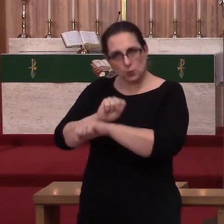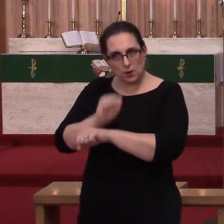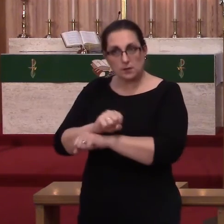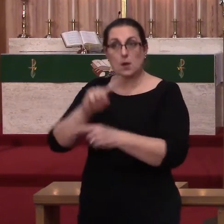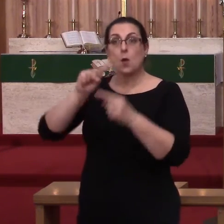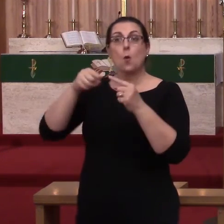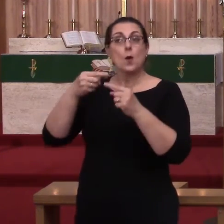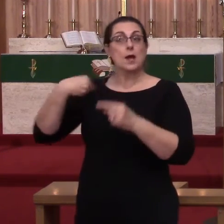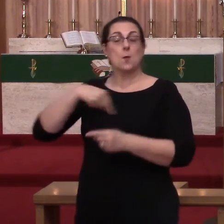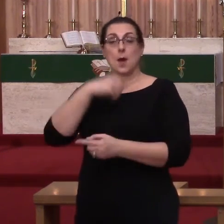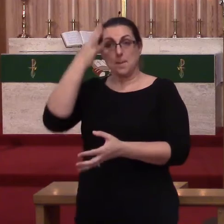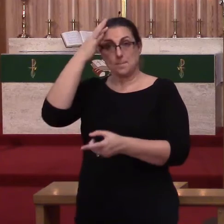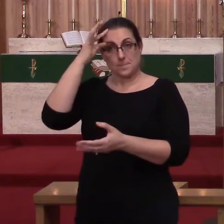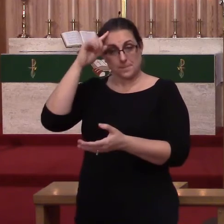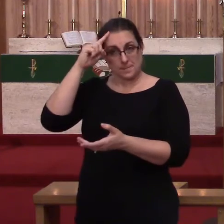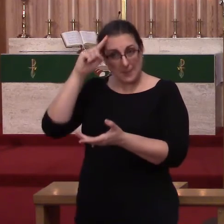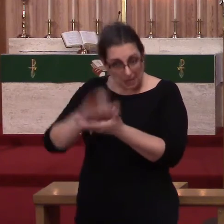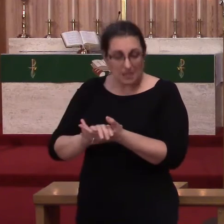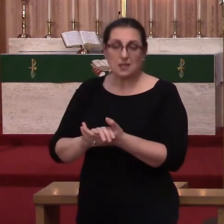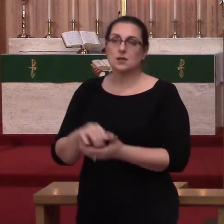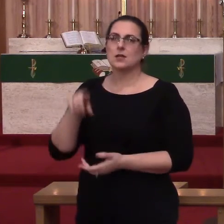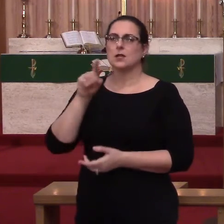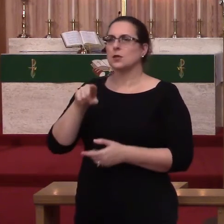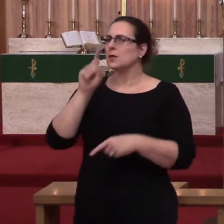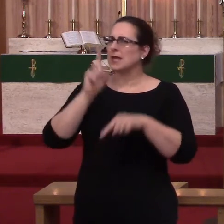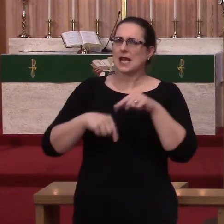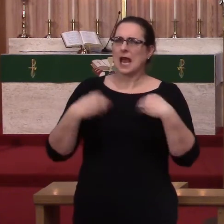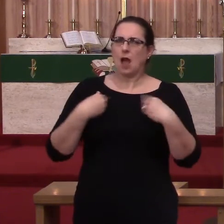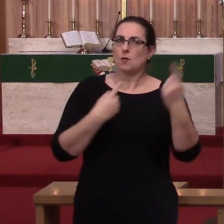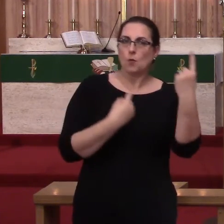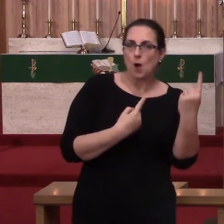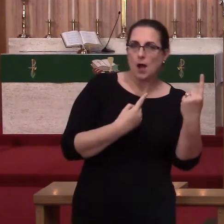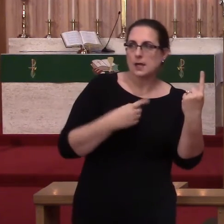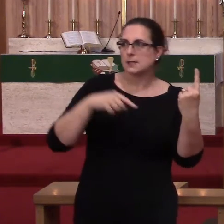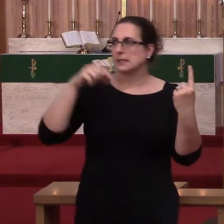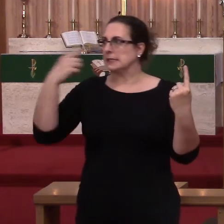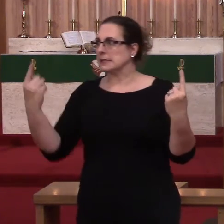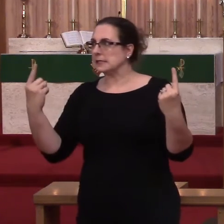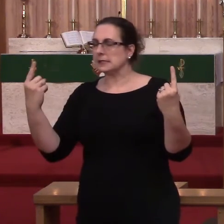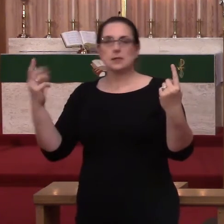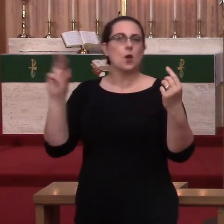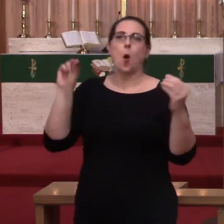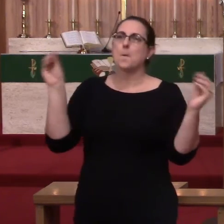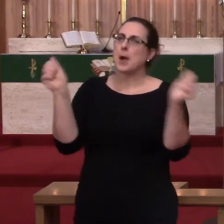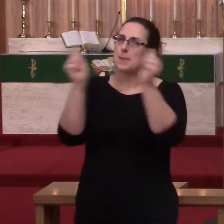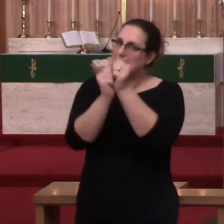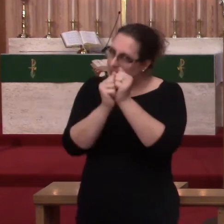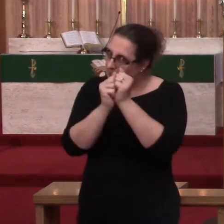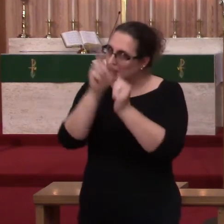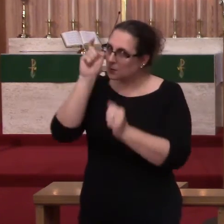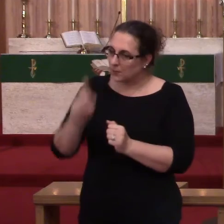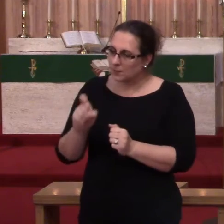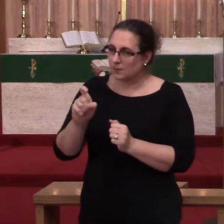You can't have Article 2